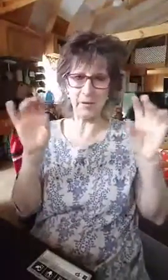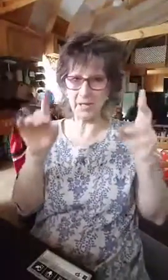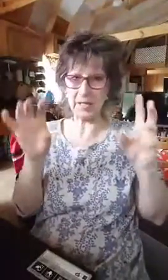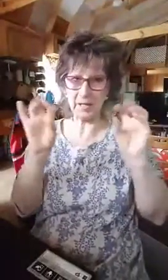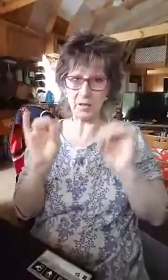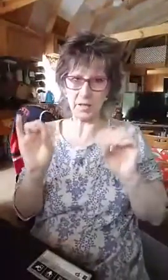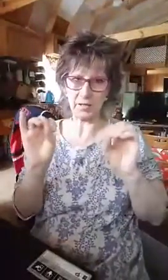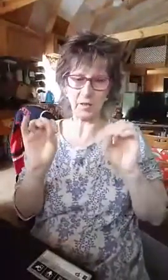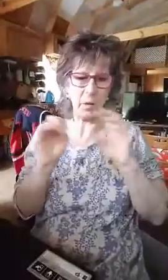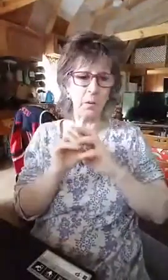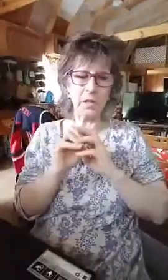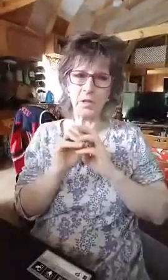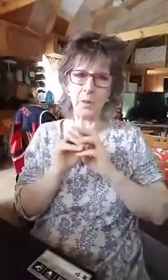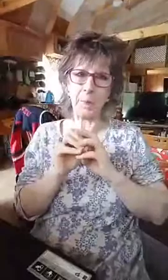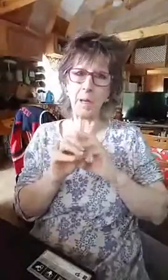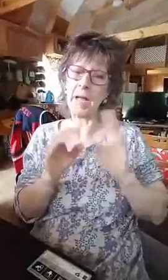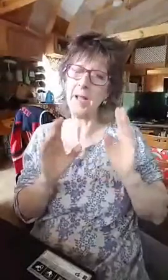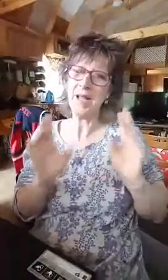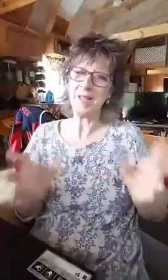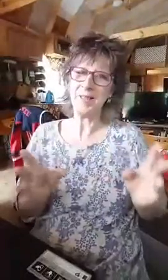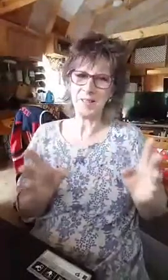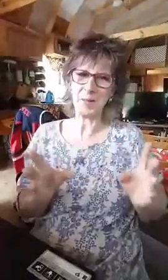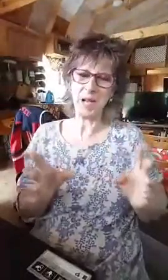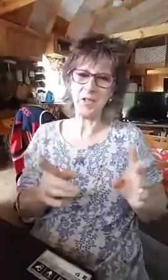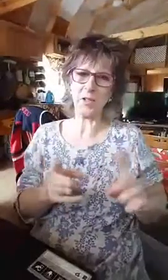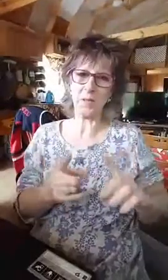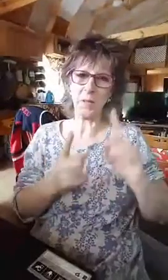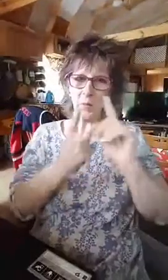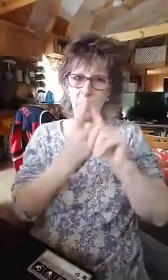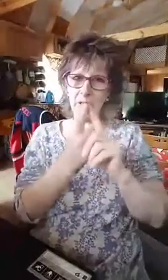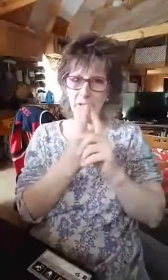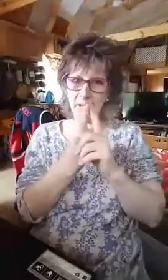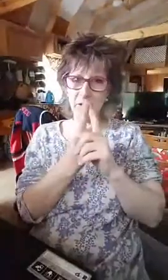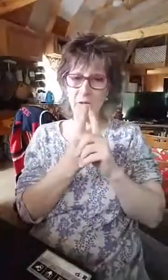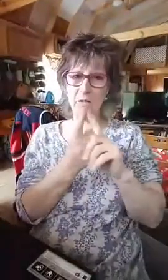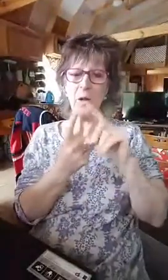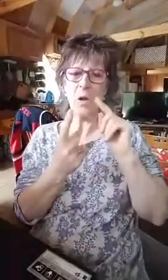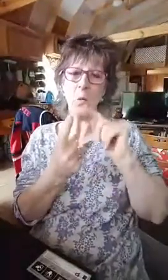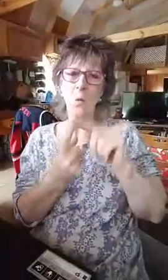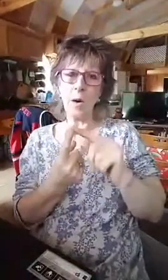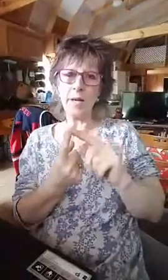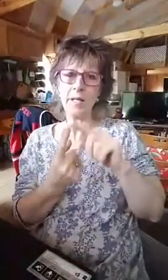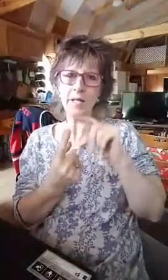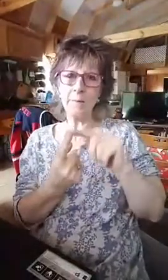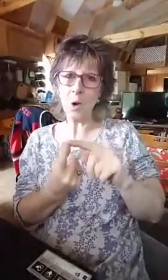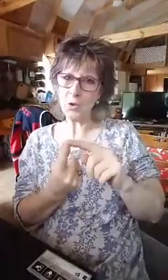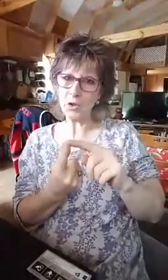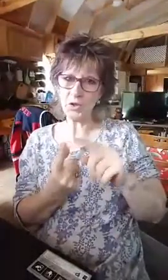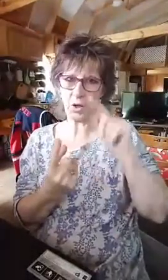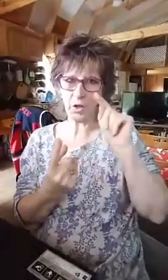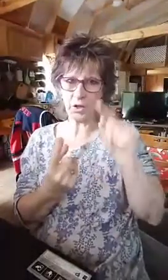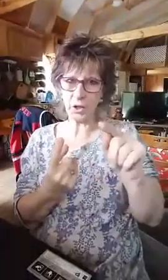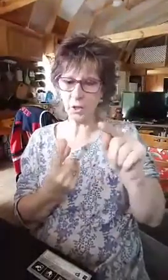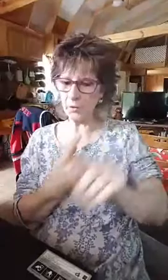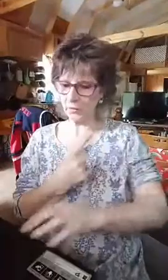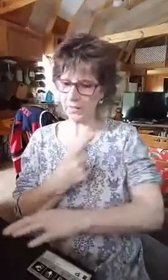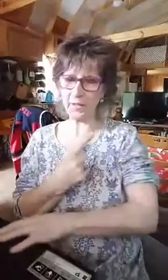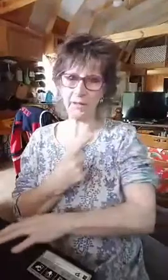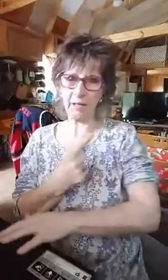your kids and the drugs. Okay. What do you do? Okay. This is what God showed me. Number one thing you do is what emotions are you feeling right